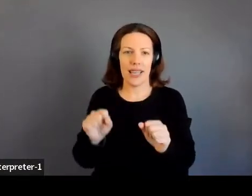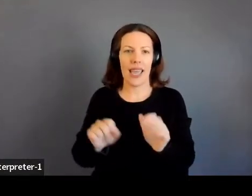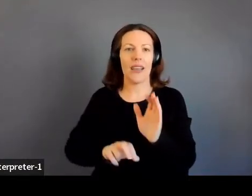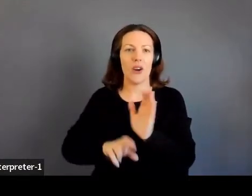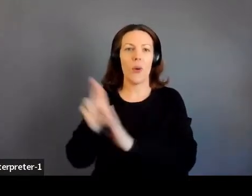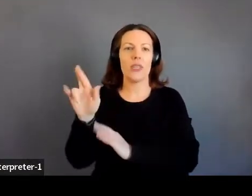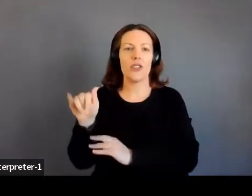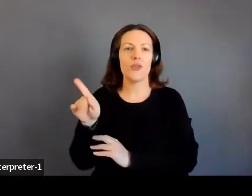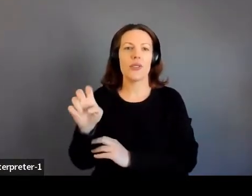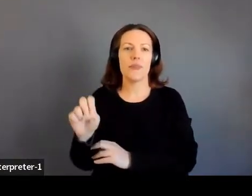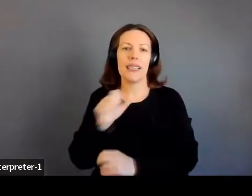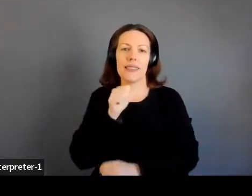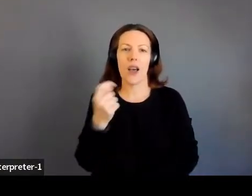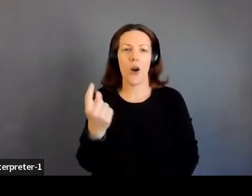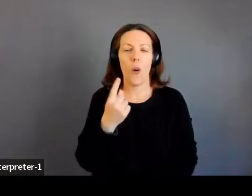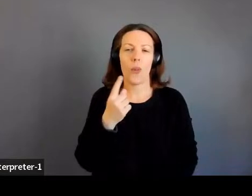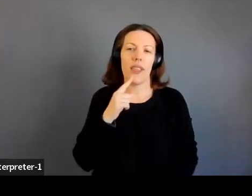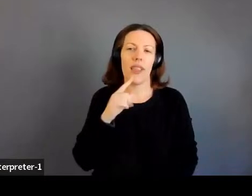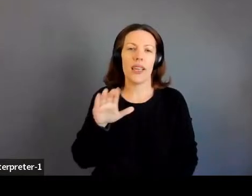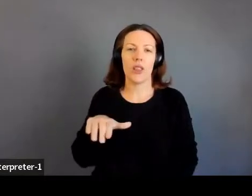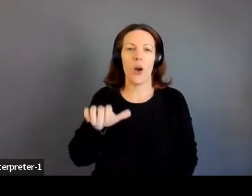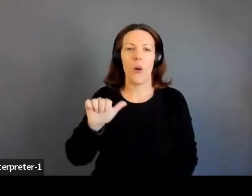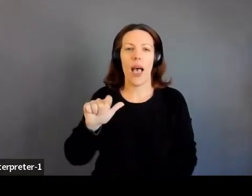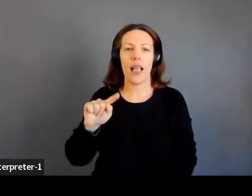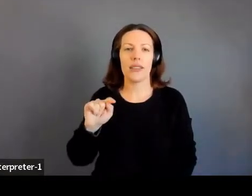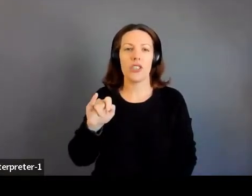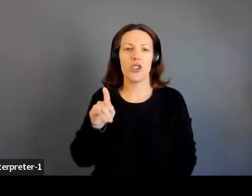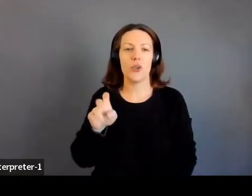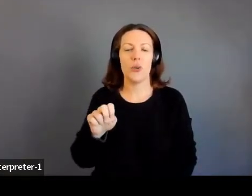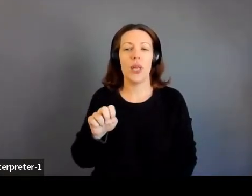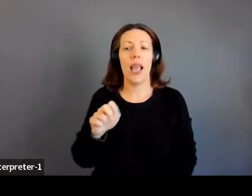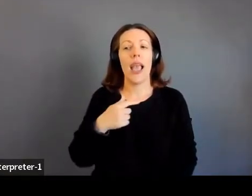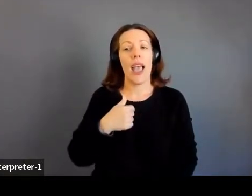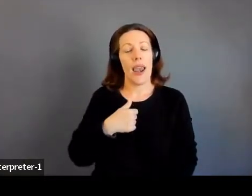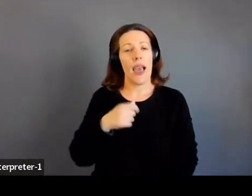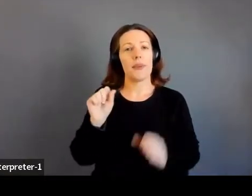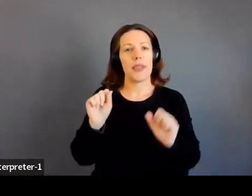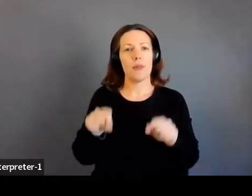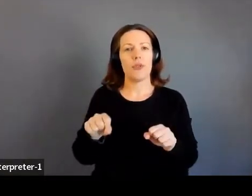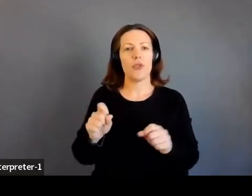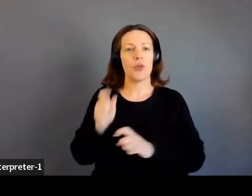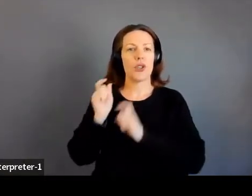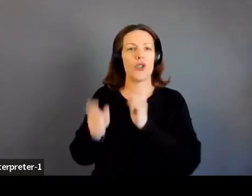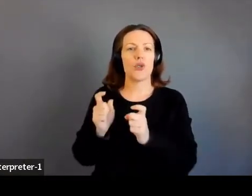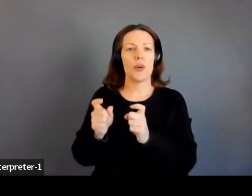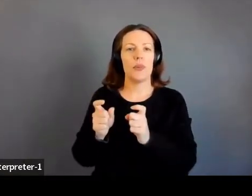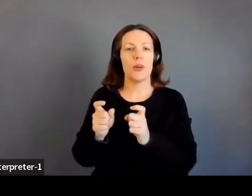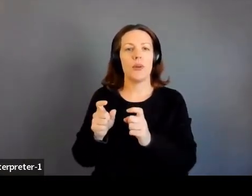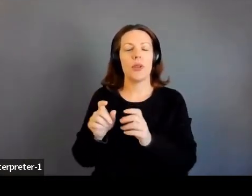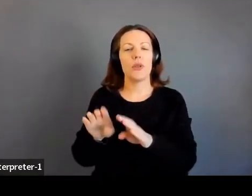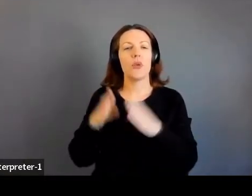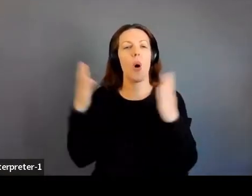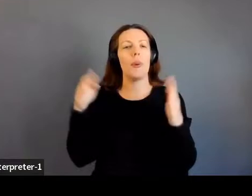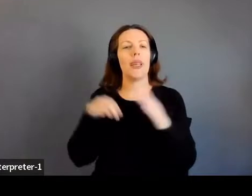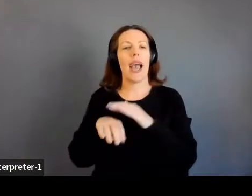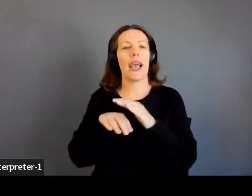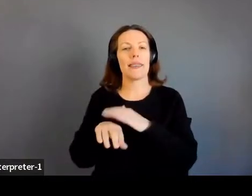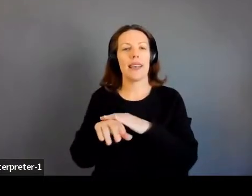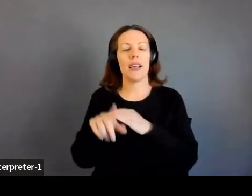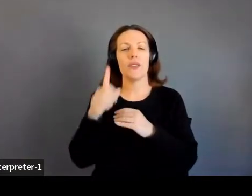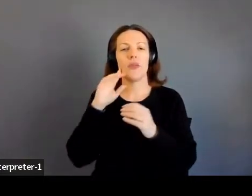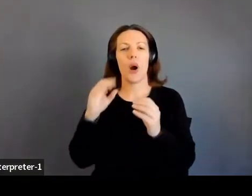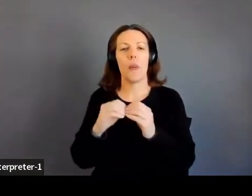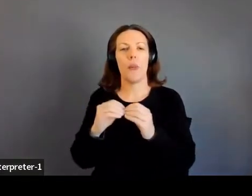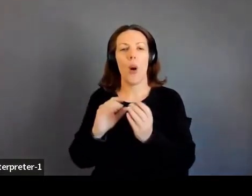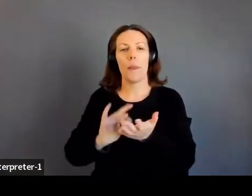and not just at a, you know, lower altitude and to be able to contribute to, you know, that opening access to space to a much more medically diverse